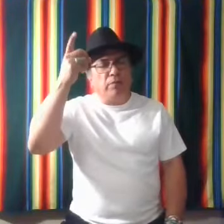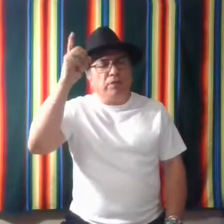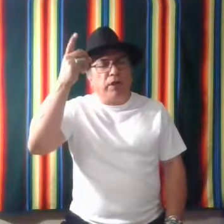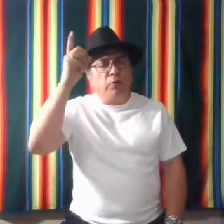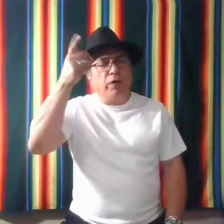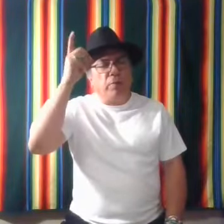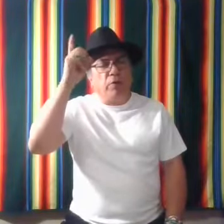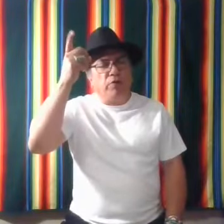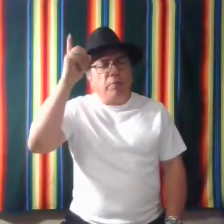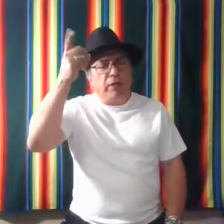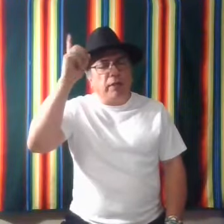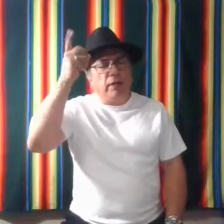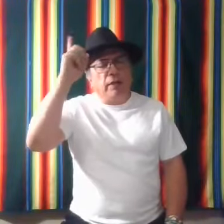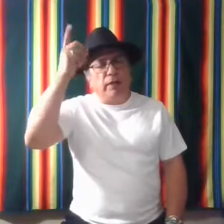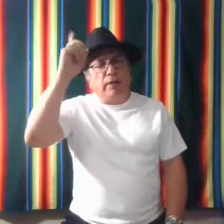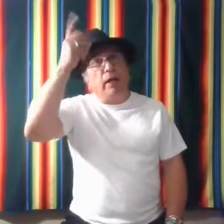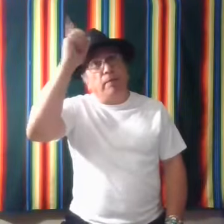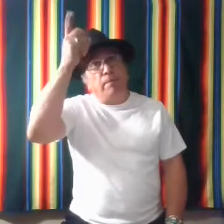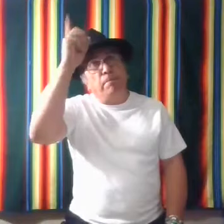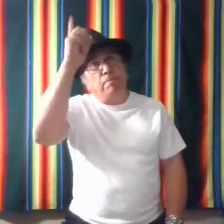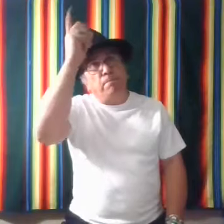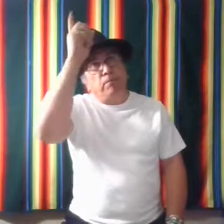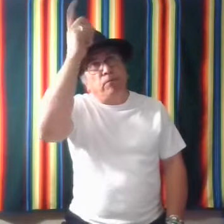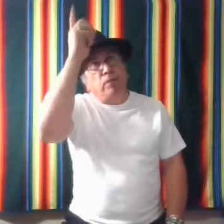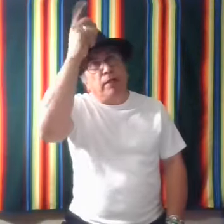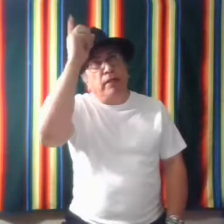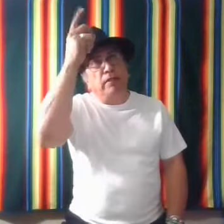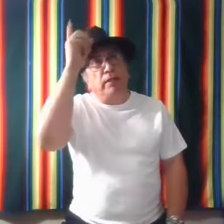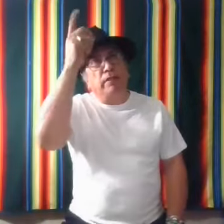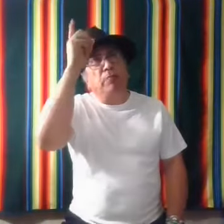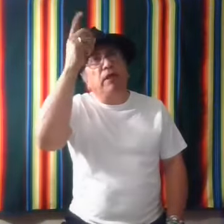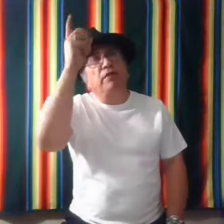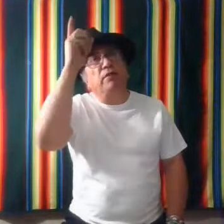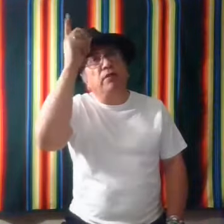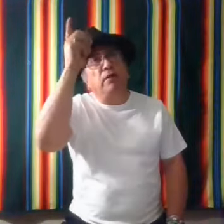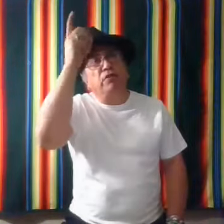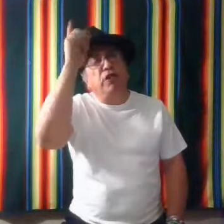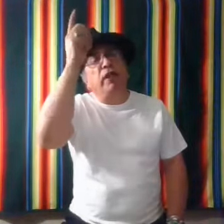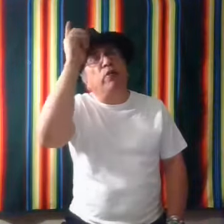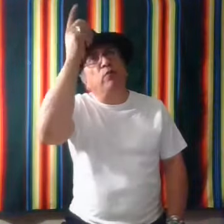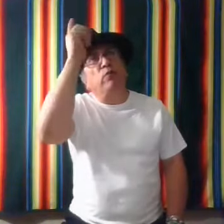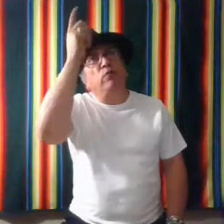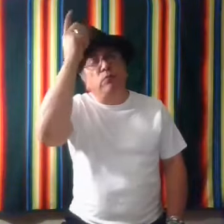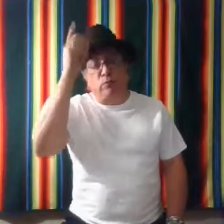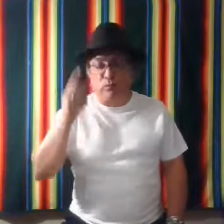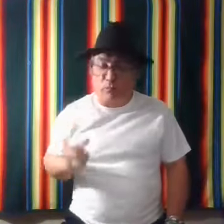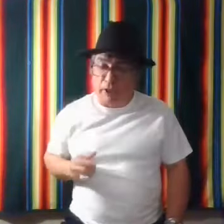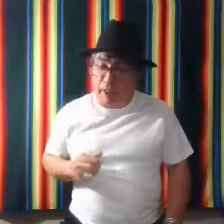let's say a rhythm or a drum beat like that. And that, that symbolizes singing. Okay.